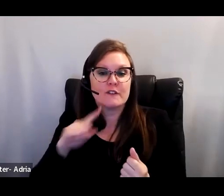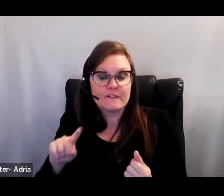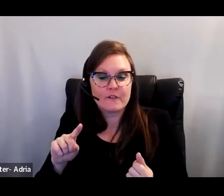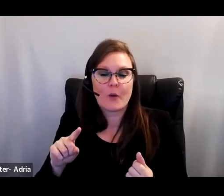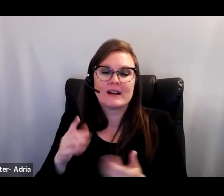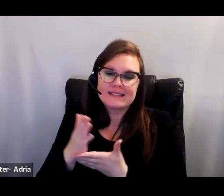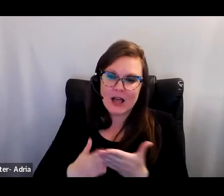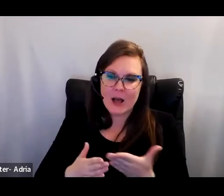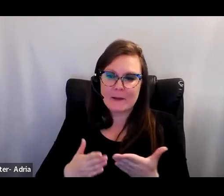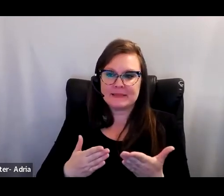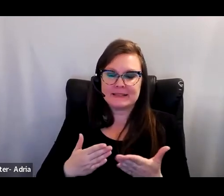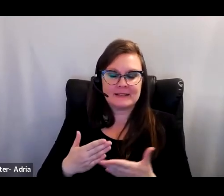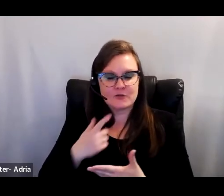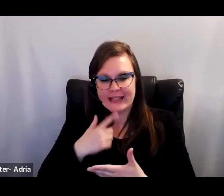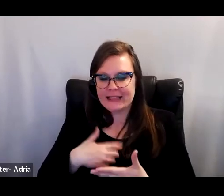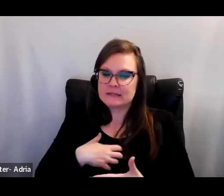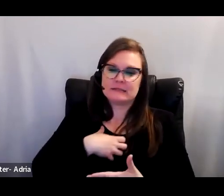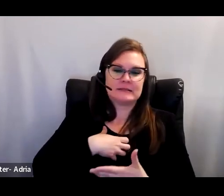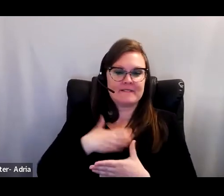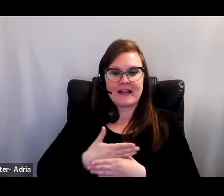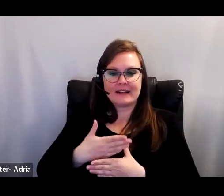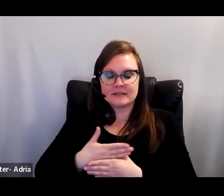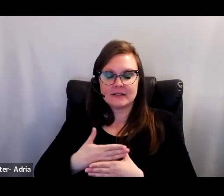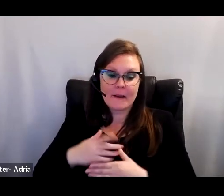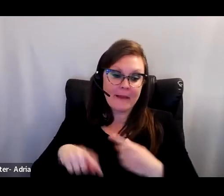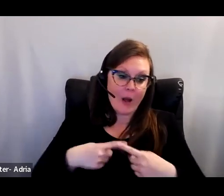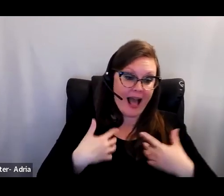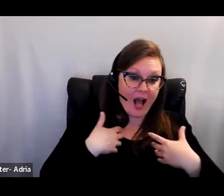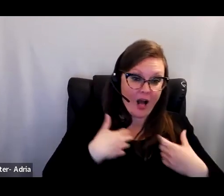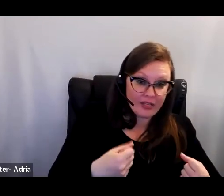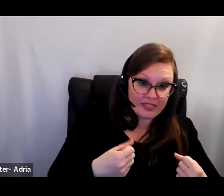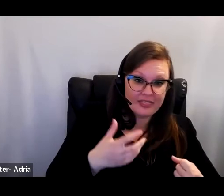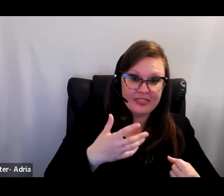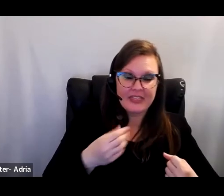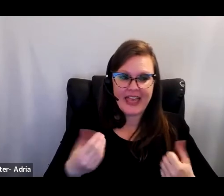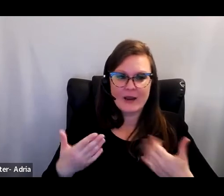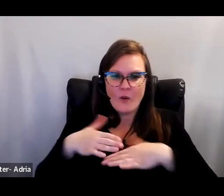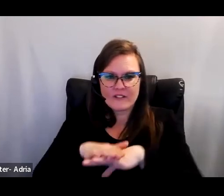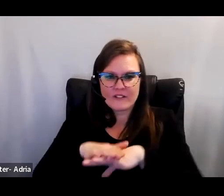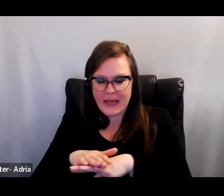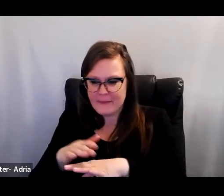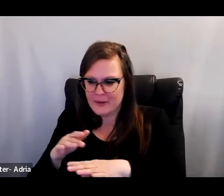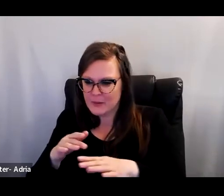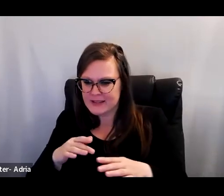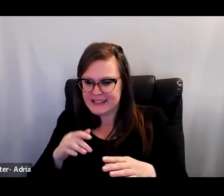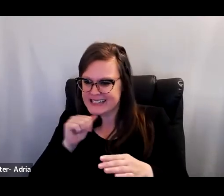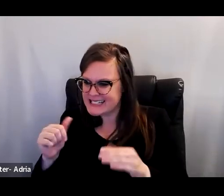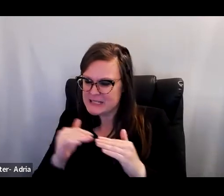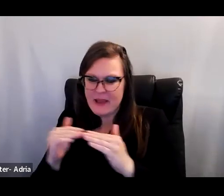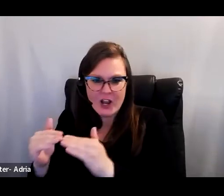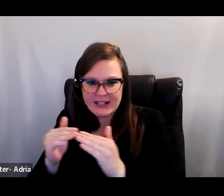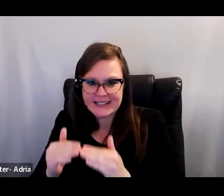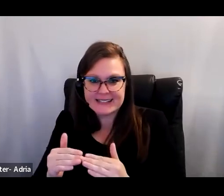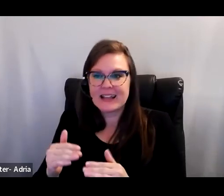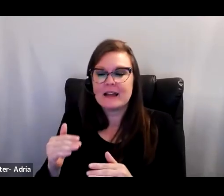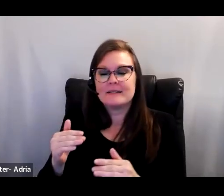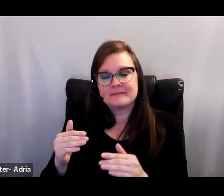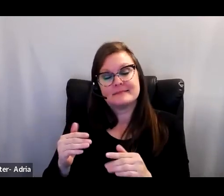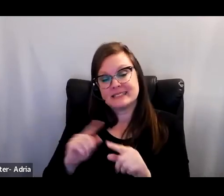such as the overlap between health and education disparities, are found at the intersection of typically distant communities.